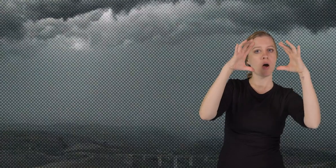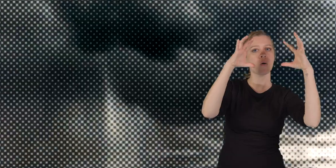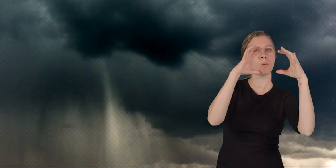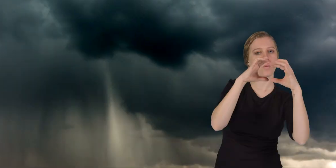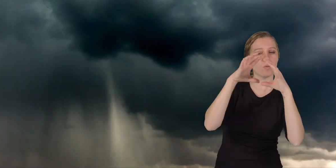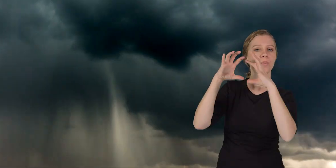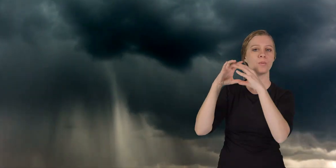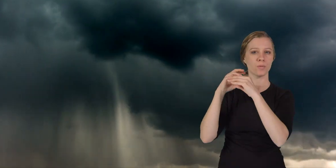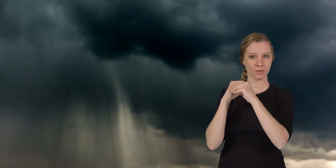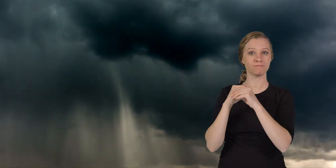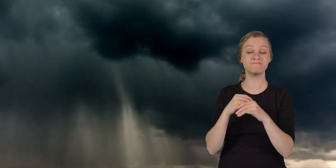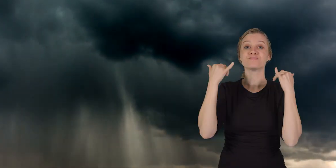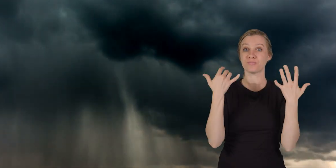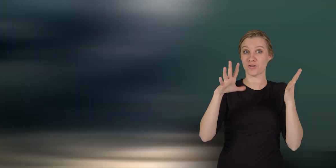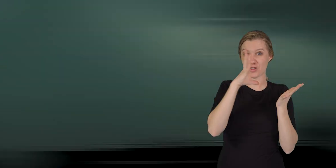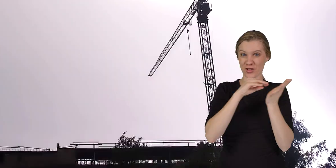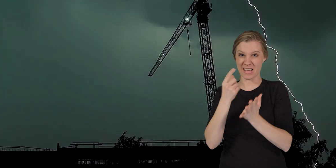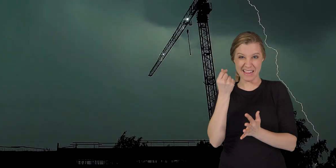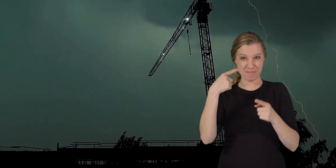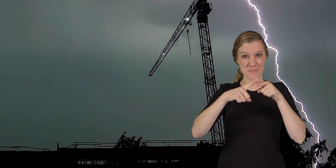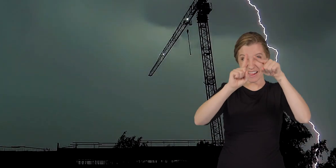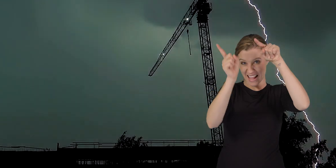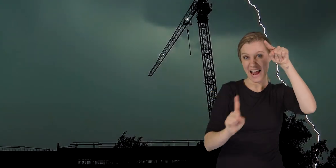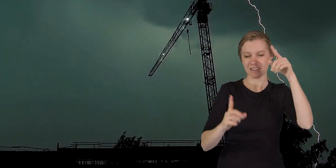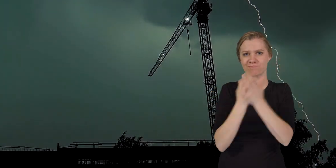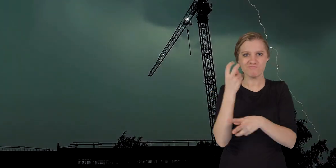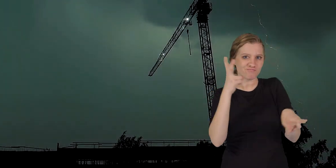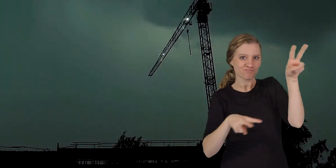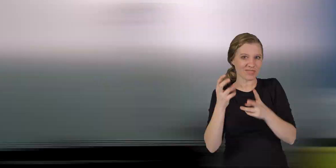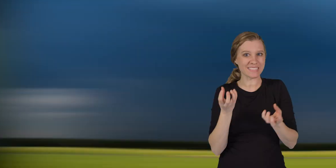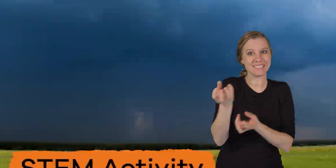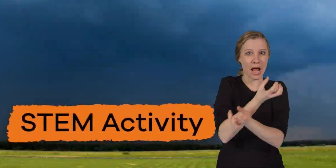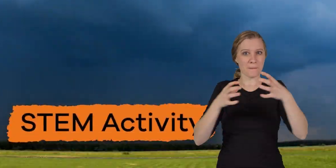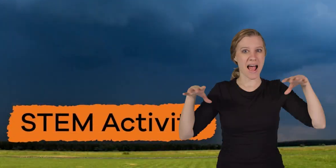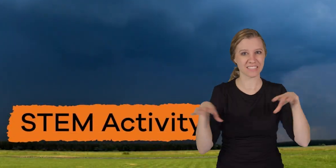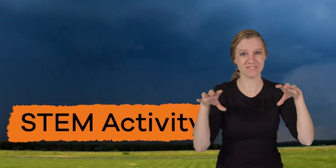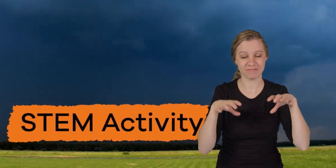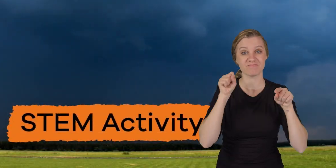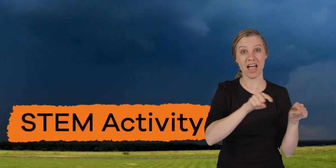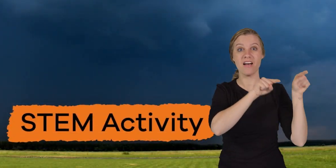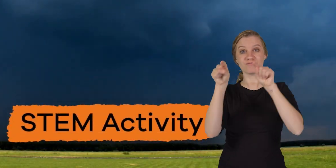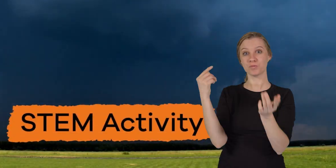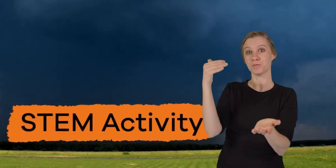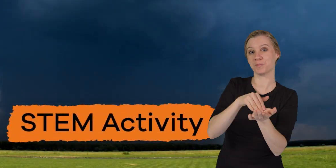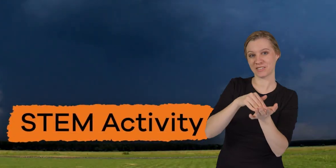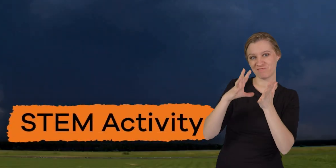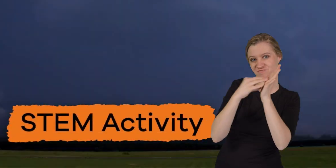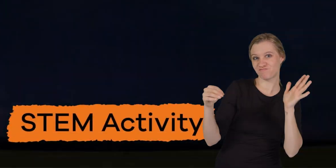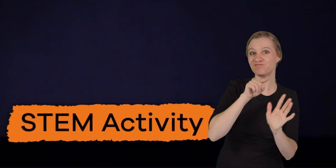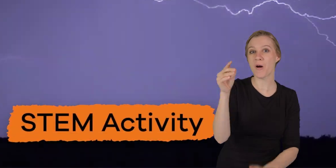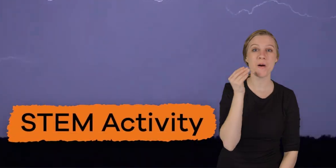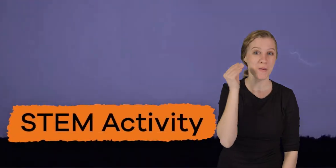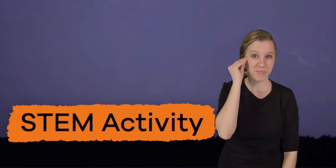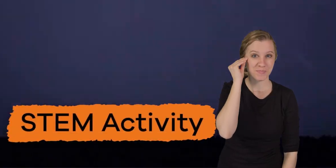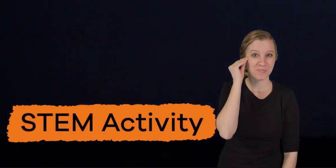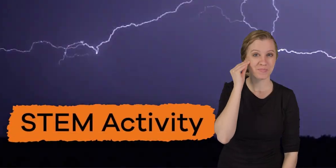now that we have learned a little more about lightning let's observe a stem activity that you can repeat later on in your own home